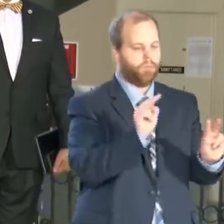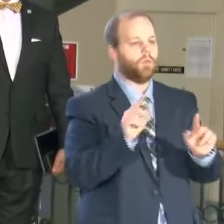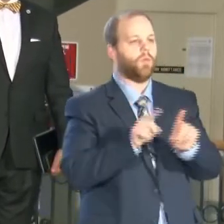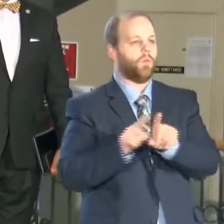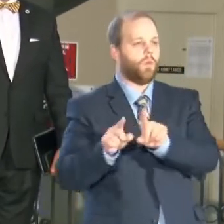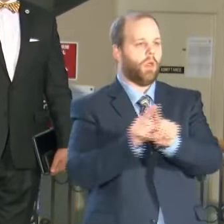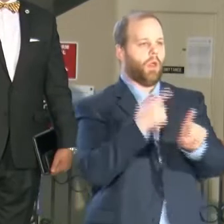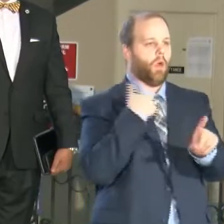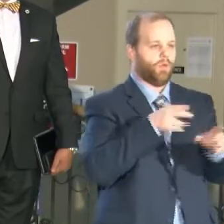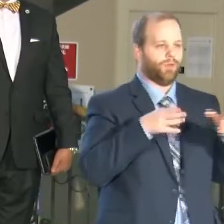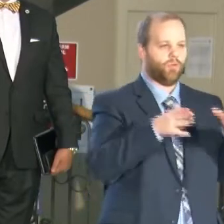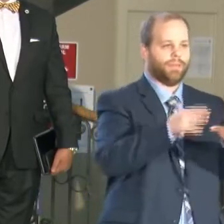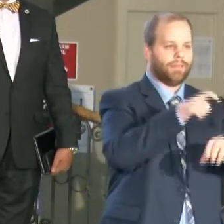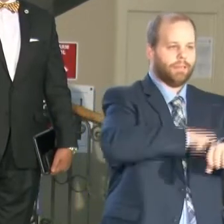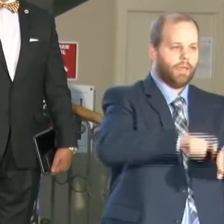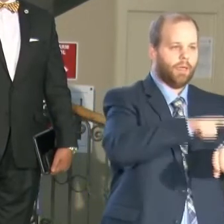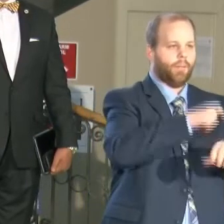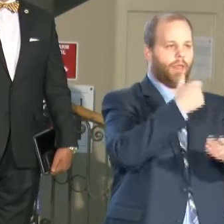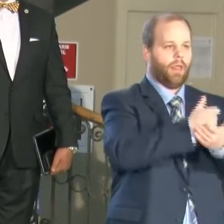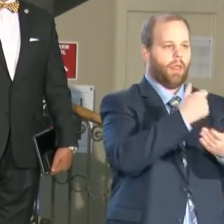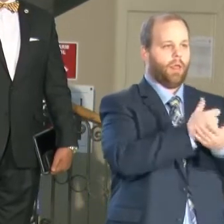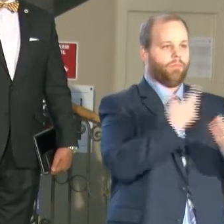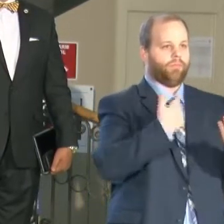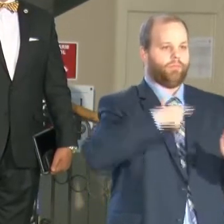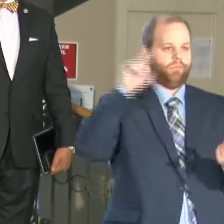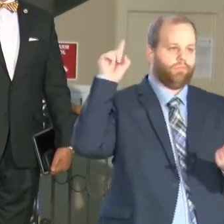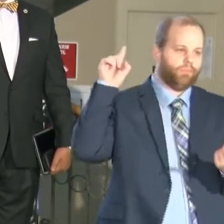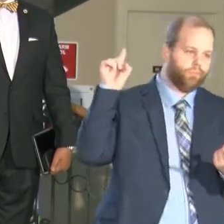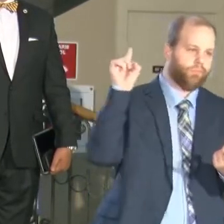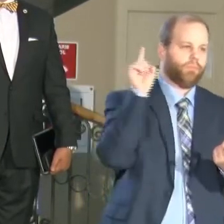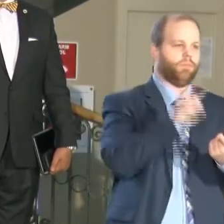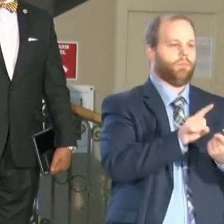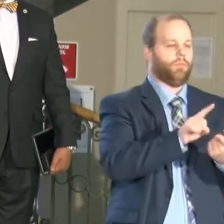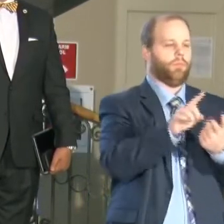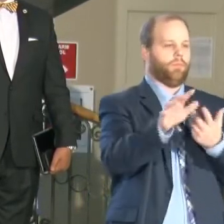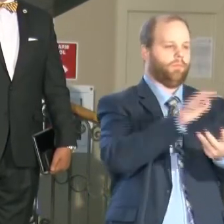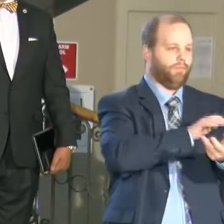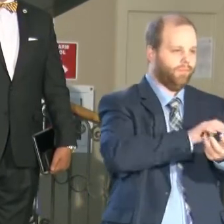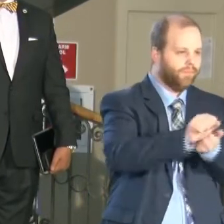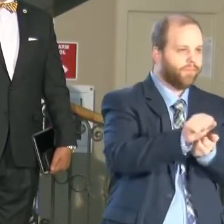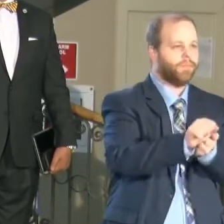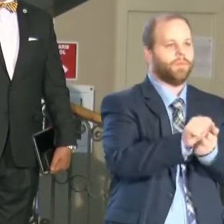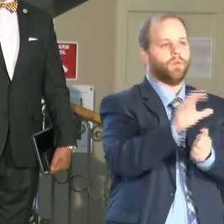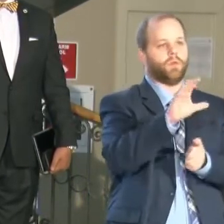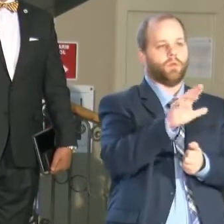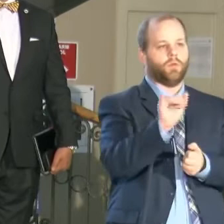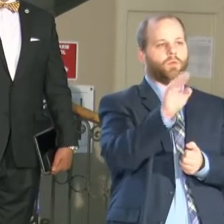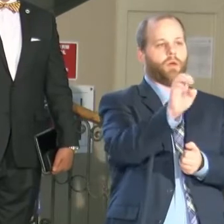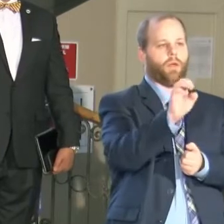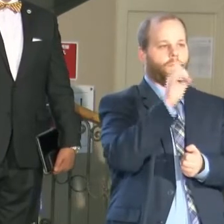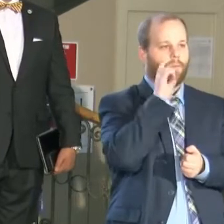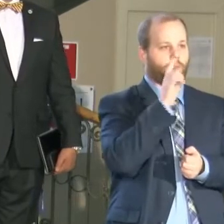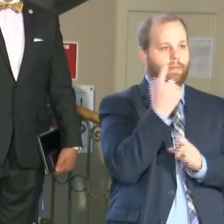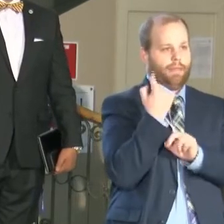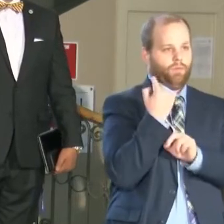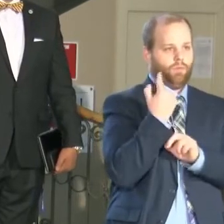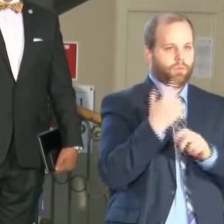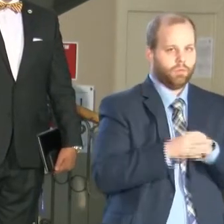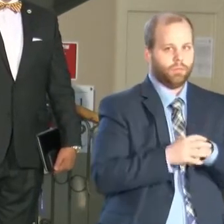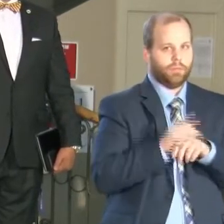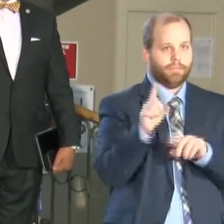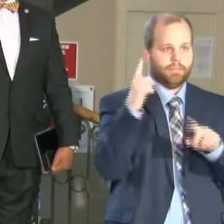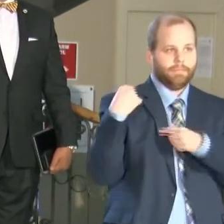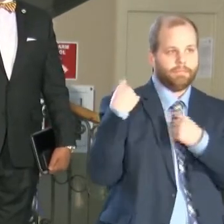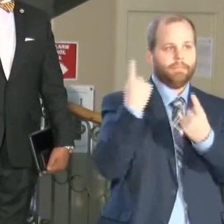has been working to help cut our violent crime in half in 2021. These are things that have been going on. But we